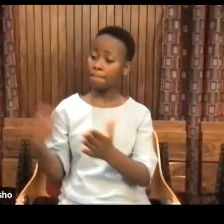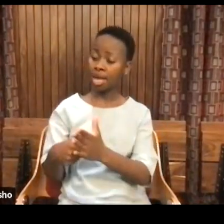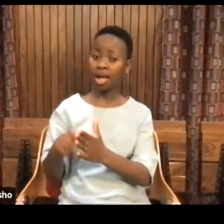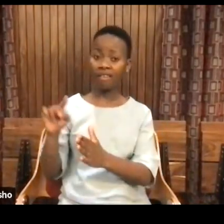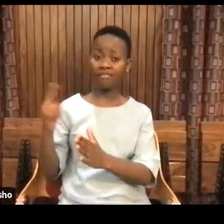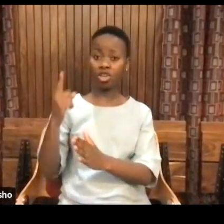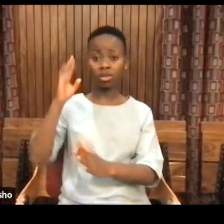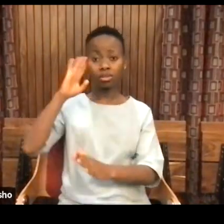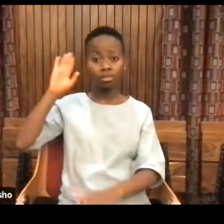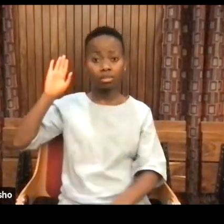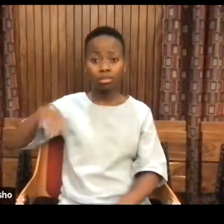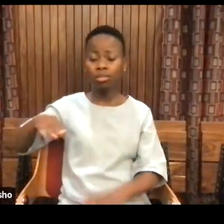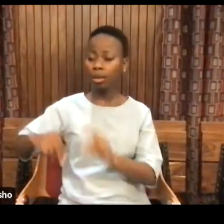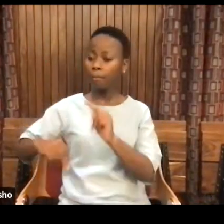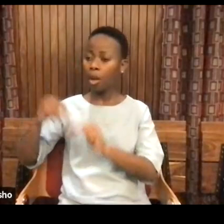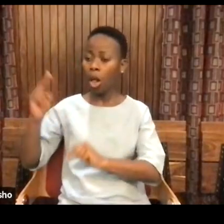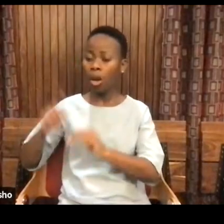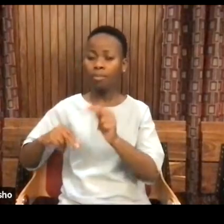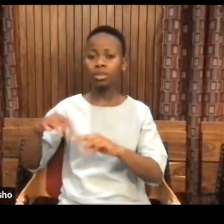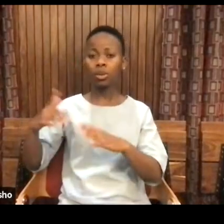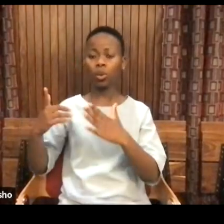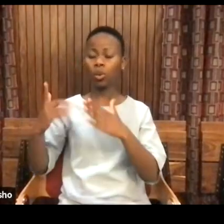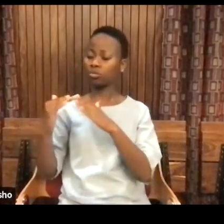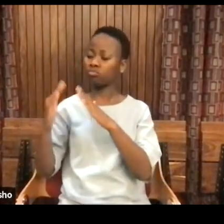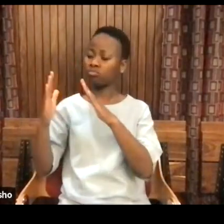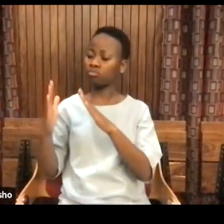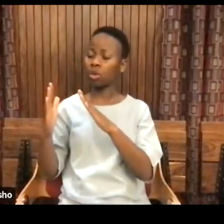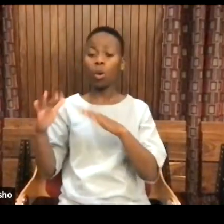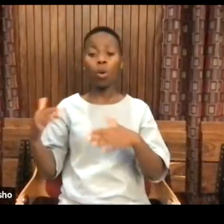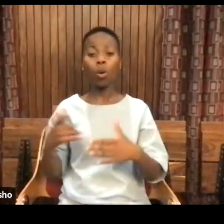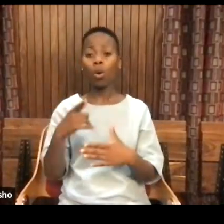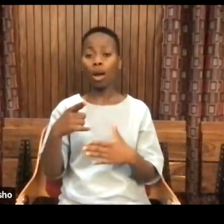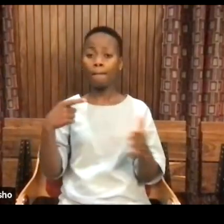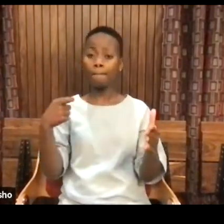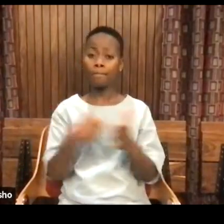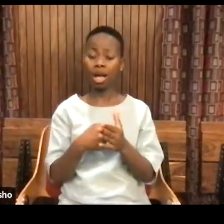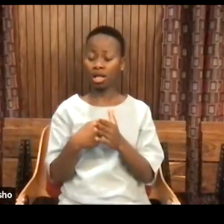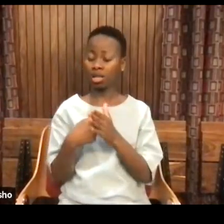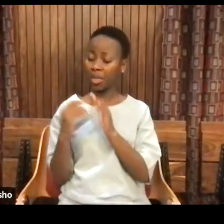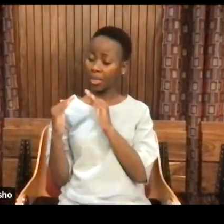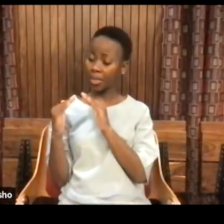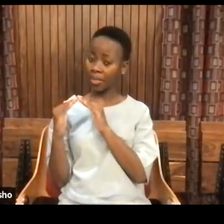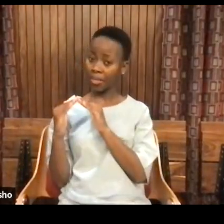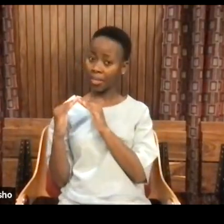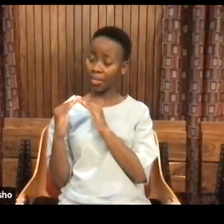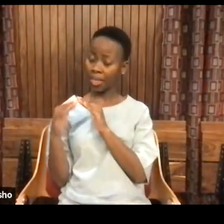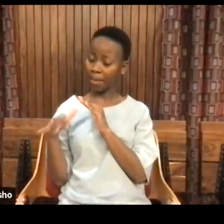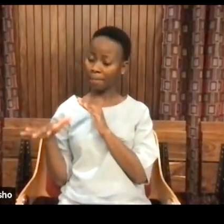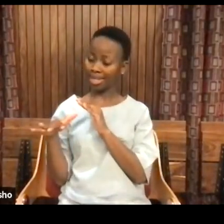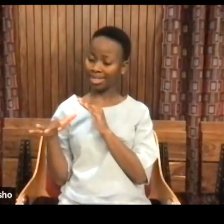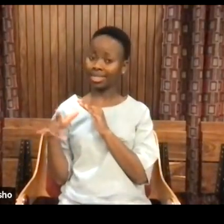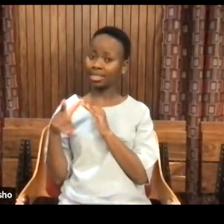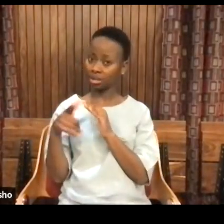home or even if you were to have a tiny shock at the edge of a highway, you're going to decorate